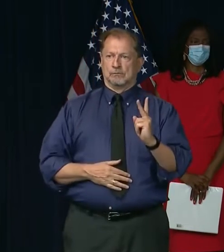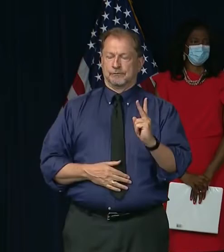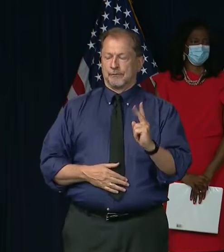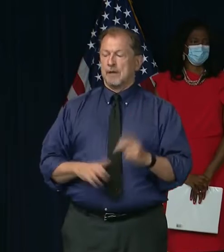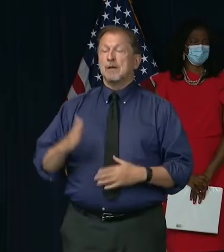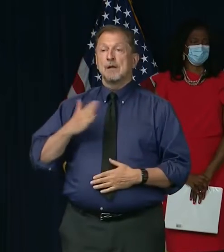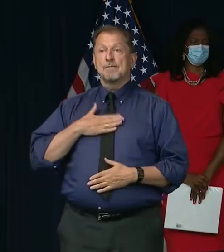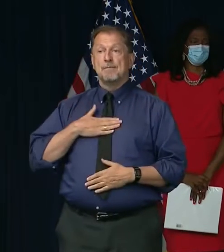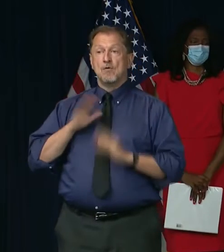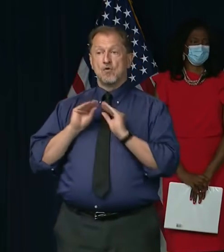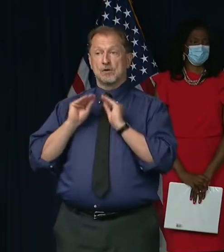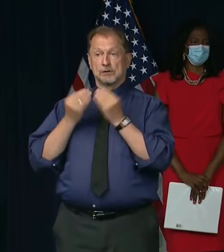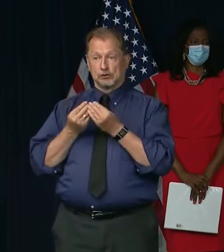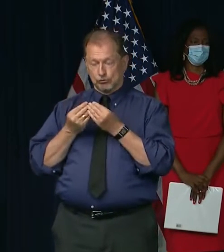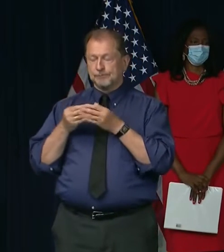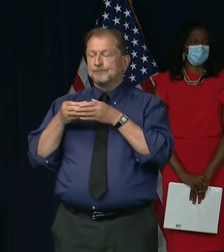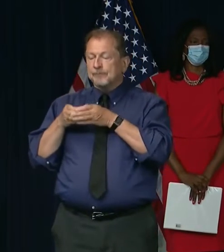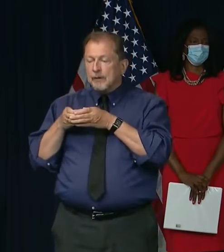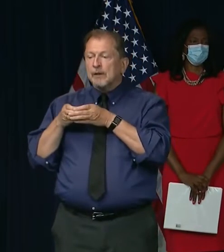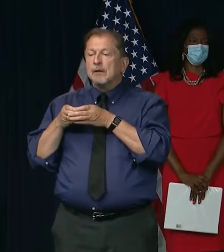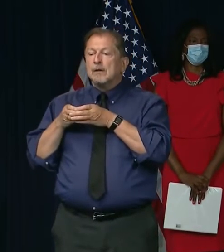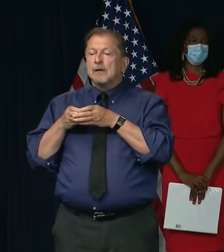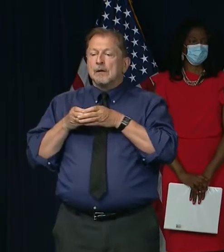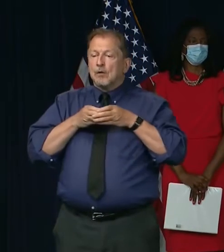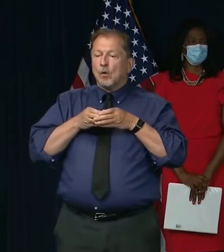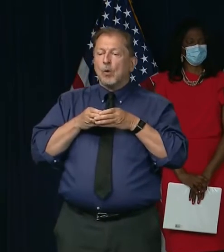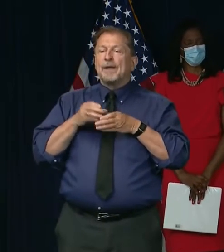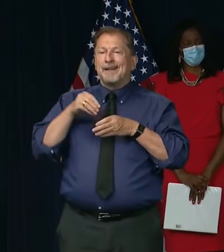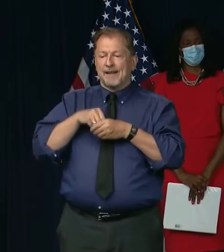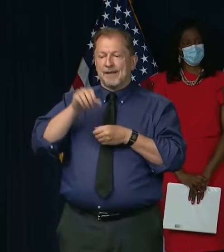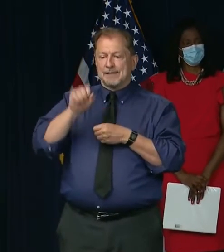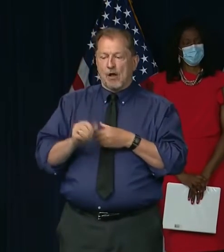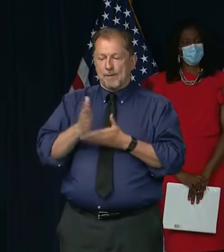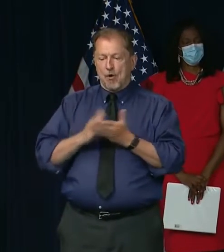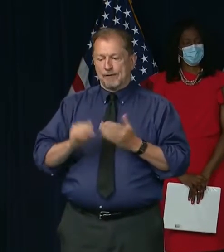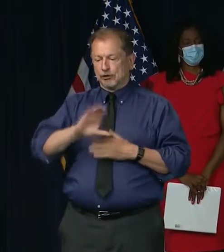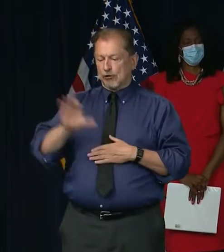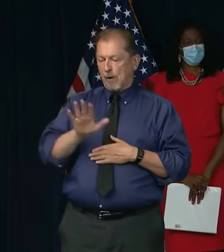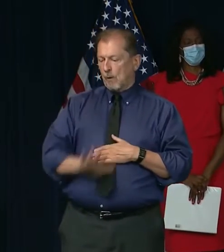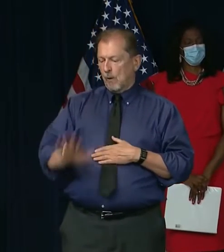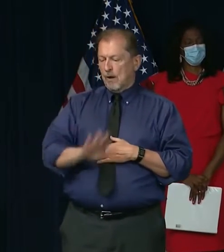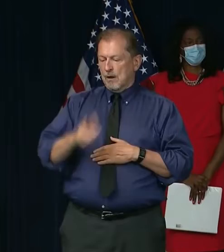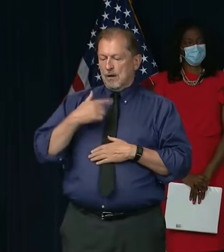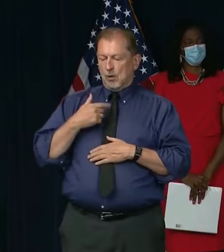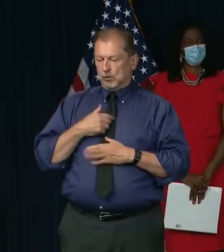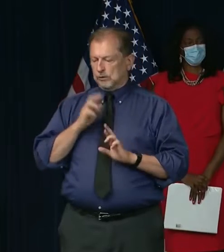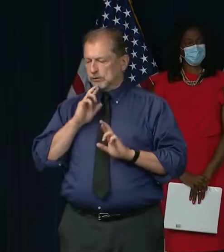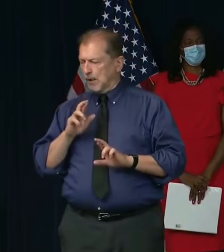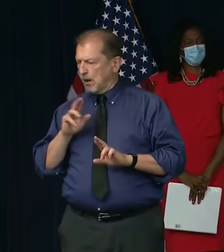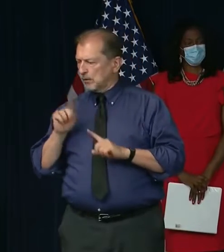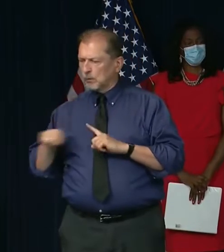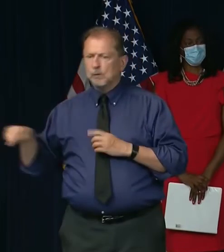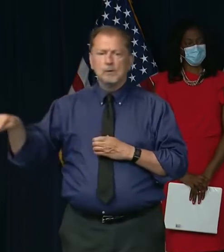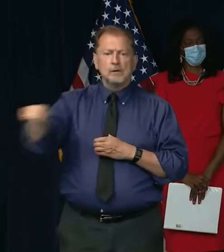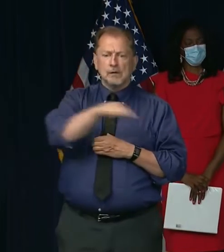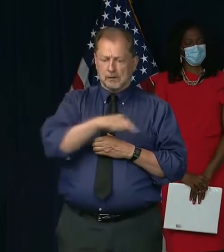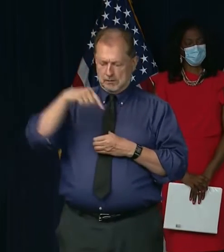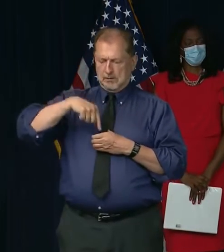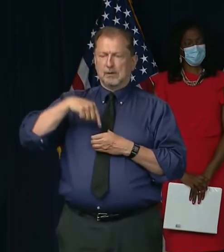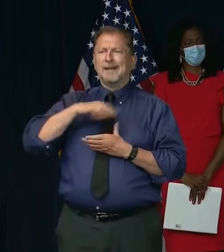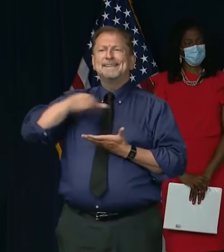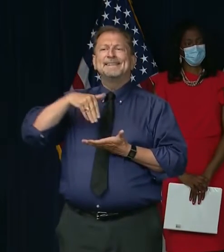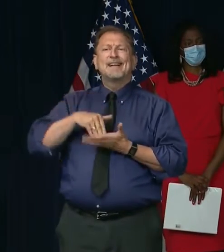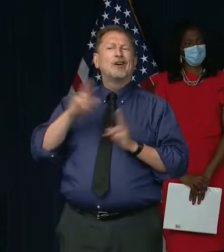GAGDC's role as a command center for COVID-19 crisis response in Auburn Gresham and the suite of crisis